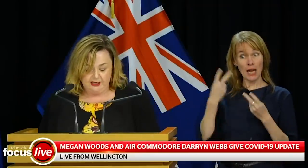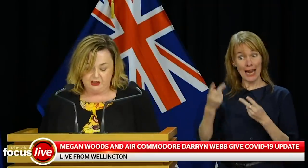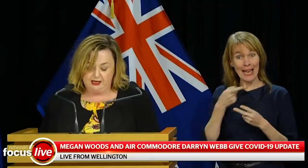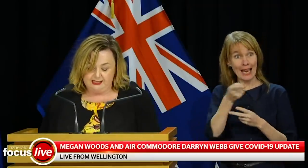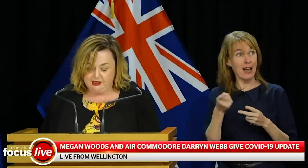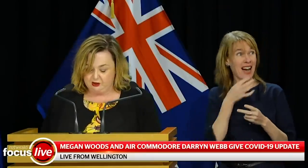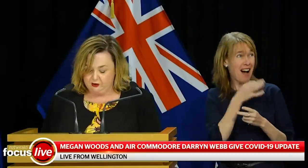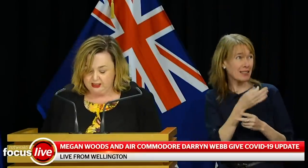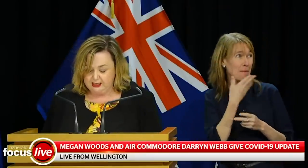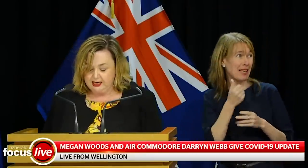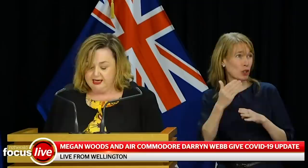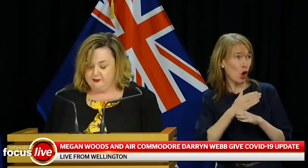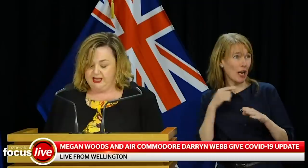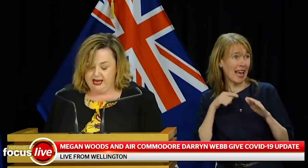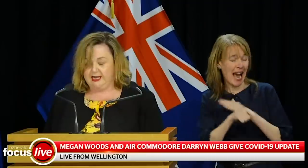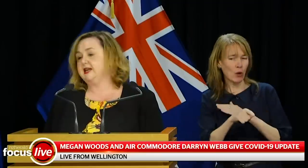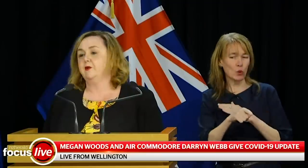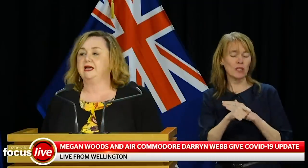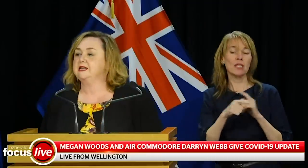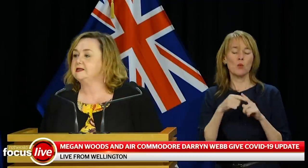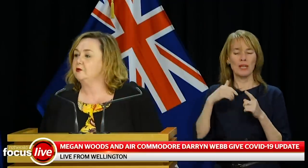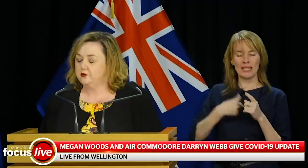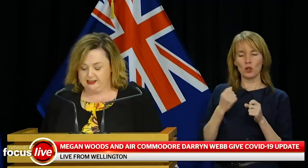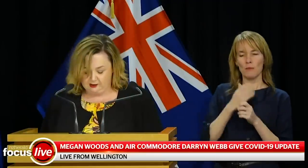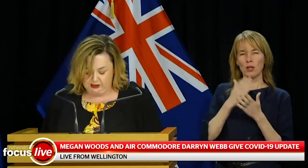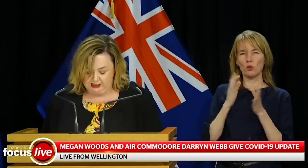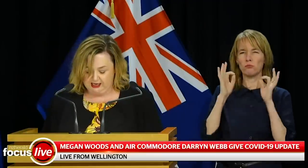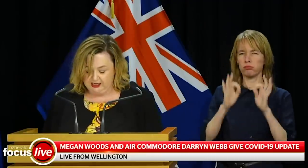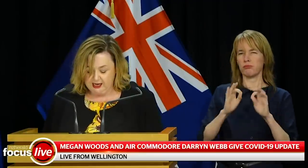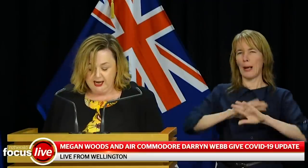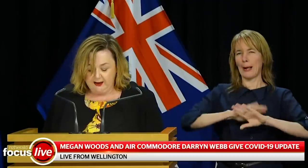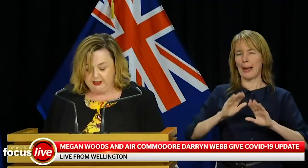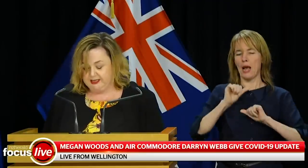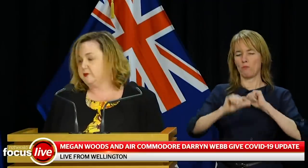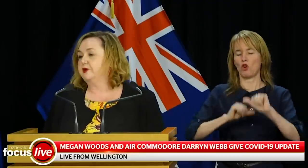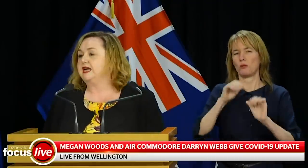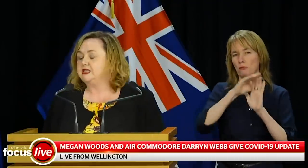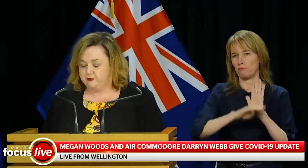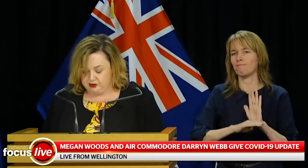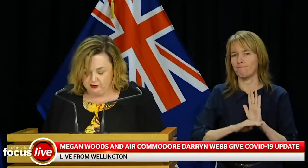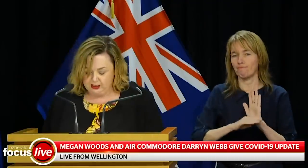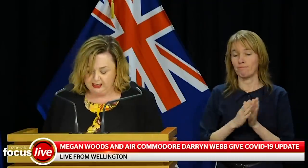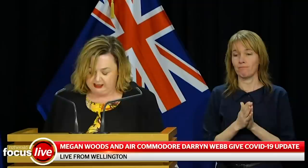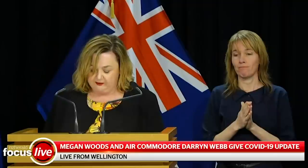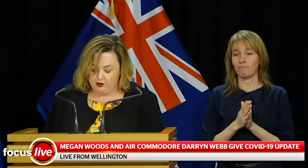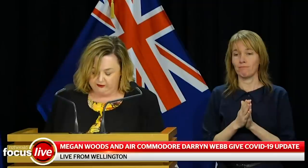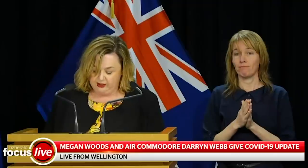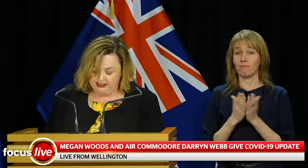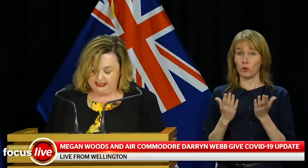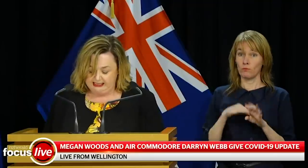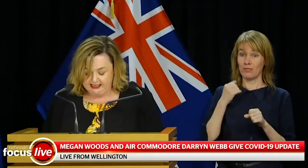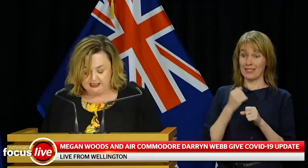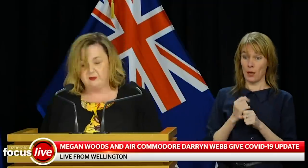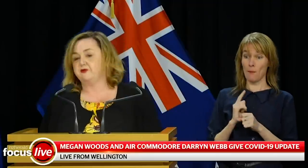managed isolation early is without any weakness or uncertainty. Applicants will need to return a negative